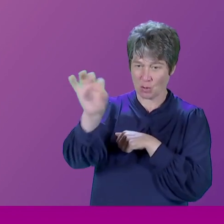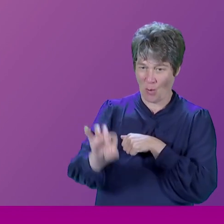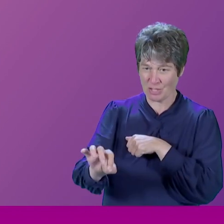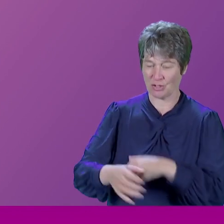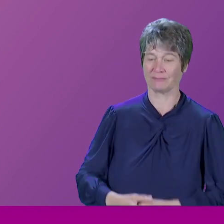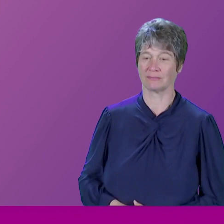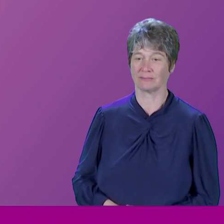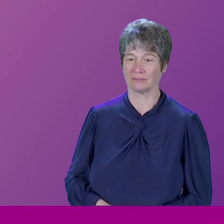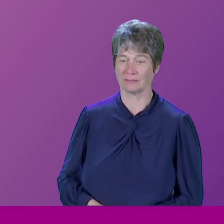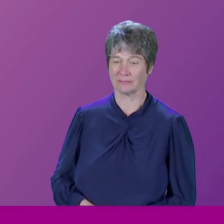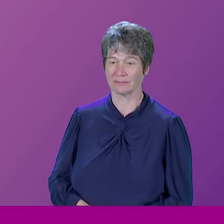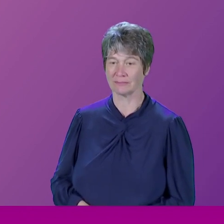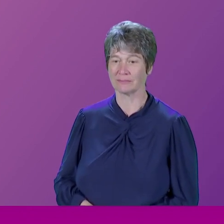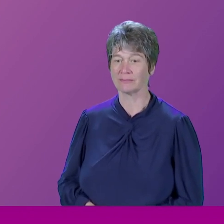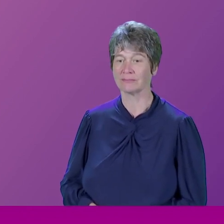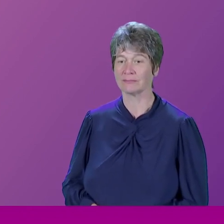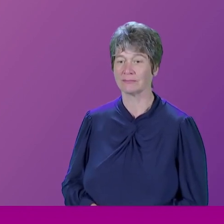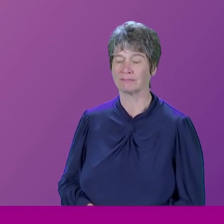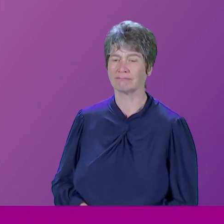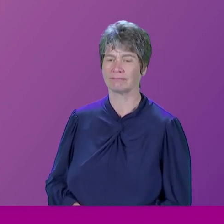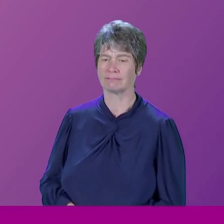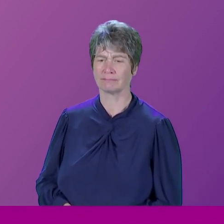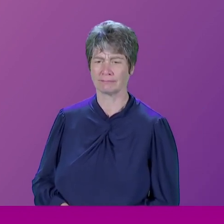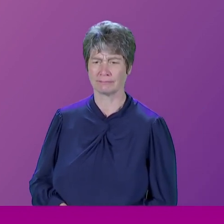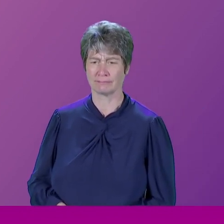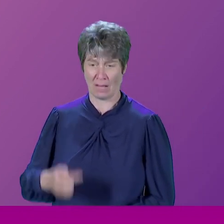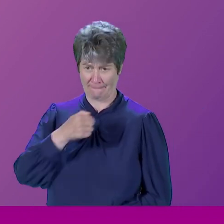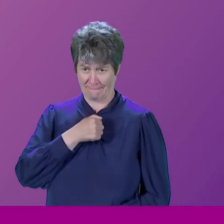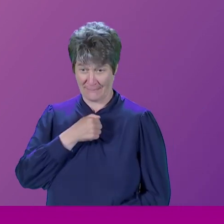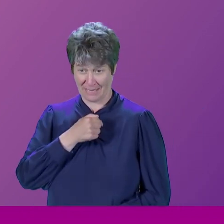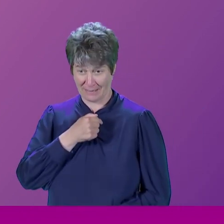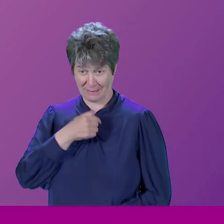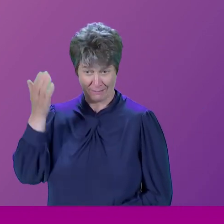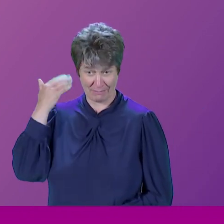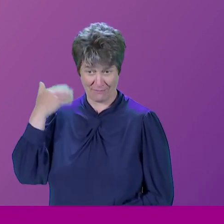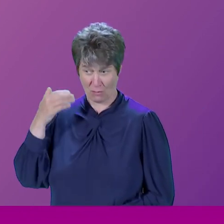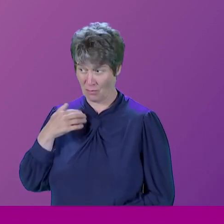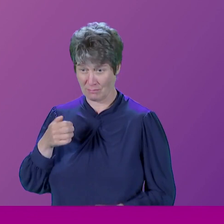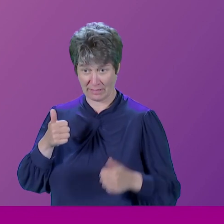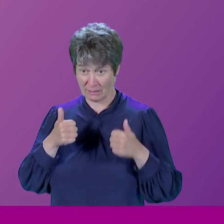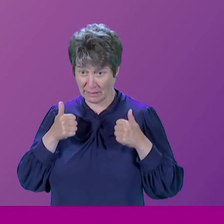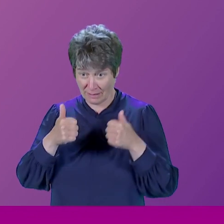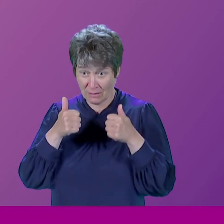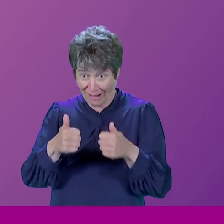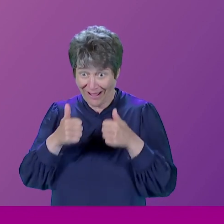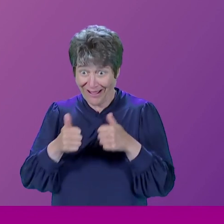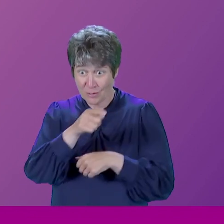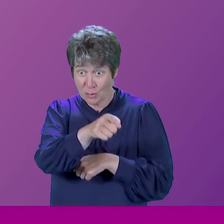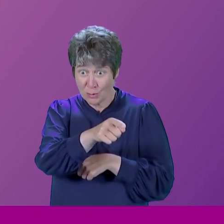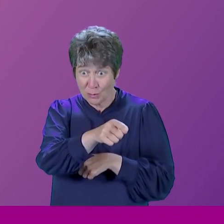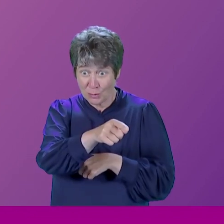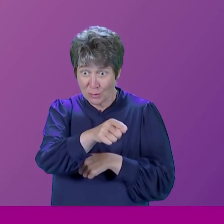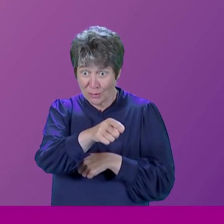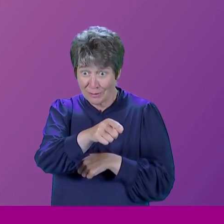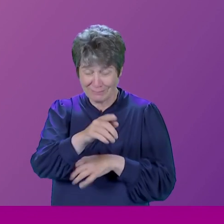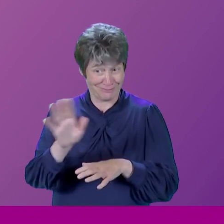Thank you very much. I didn't used to be a fan of yours, in fact. I whooped as well when you lost your seat. I stayed